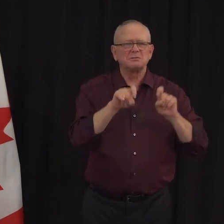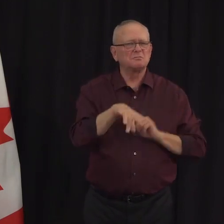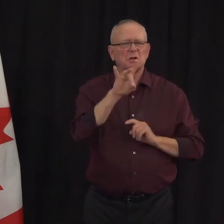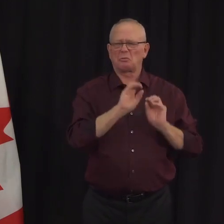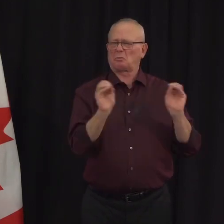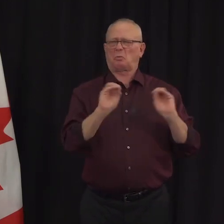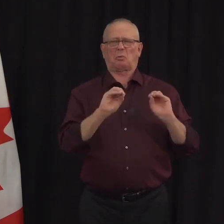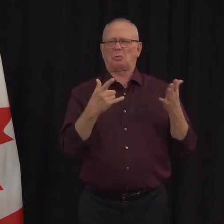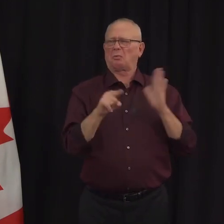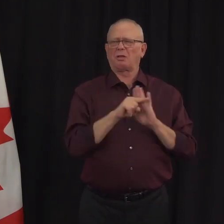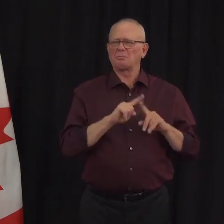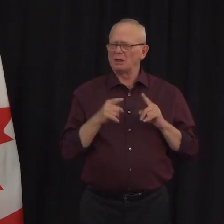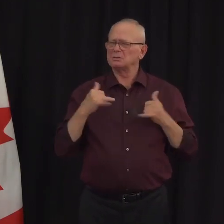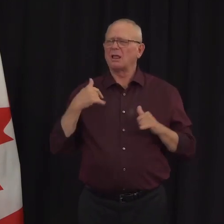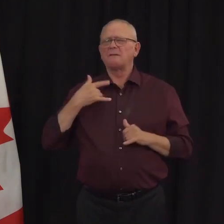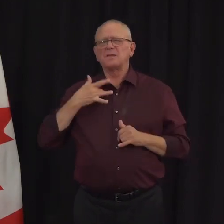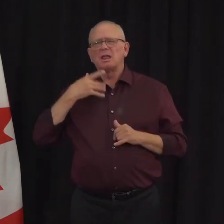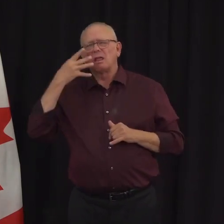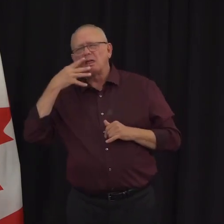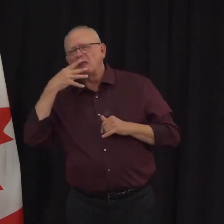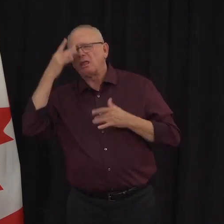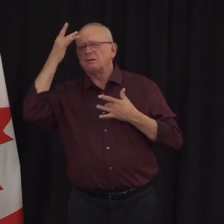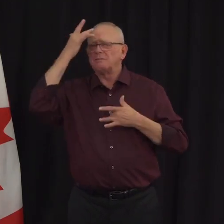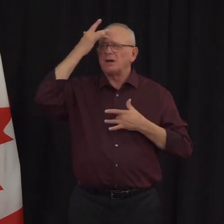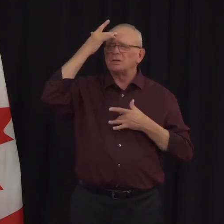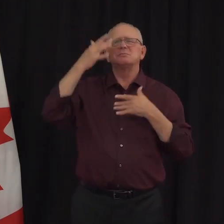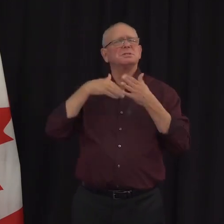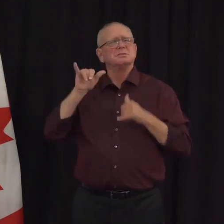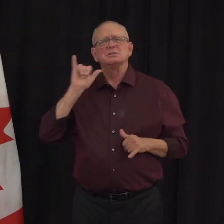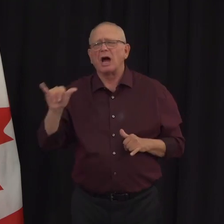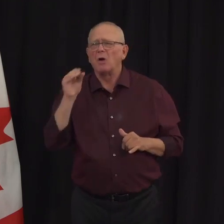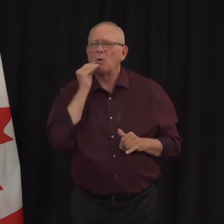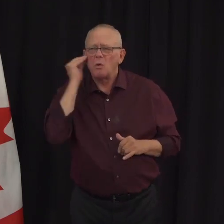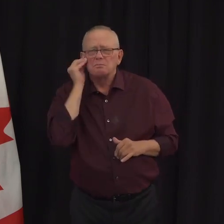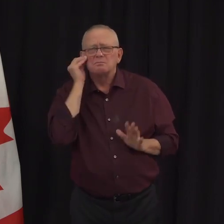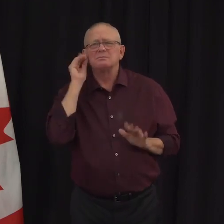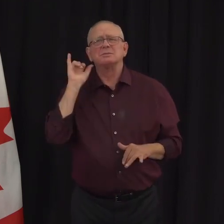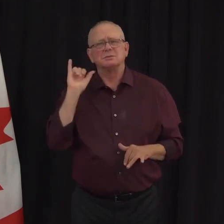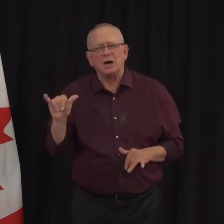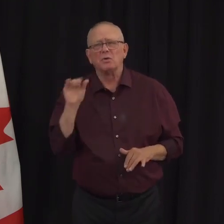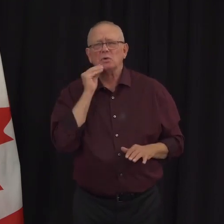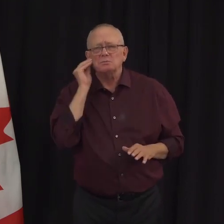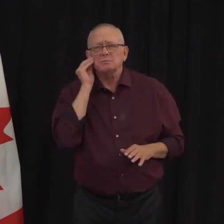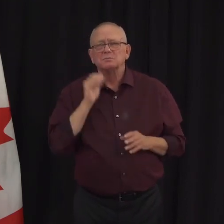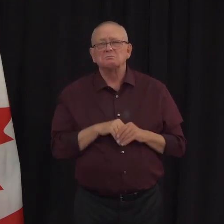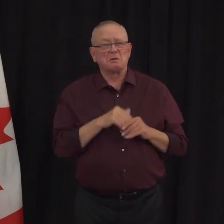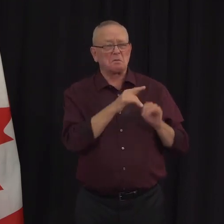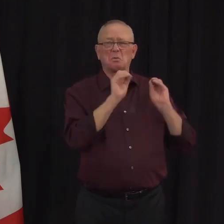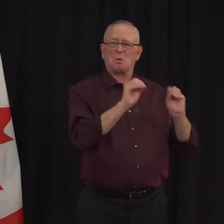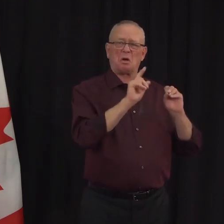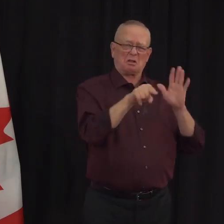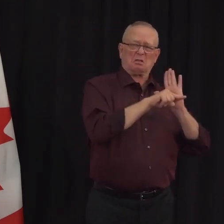until you are well enough to not get others sick with whatever is causing the illness. Also, staying home until you are